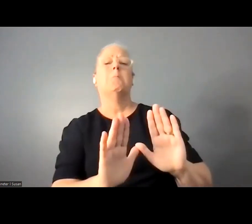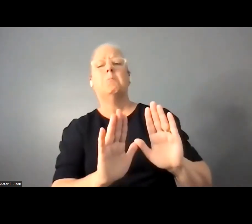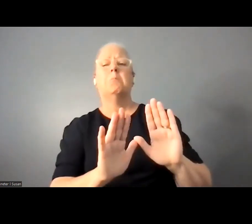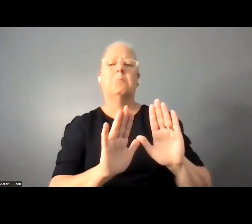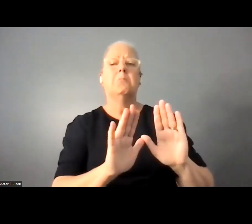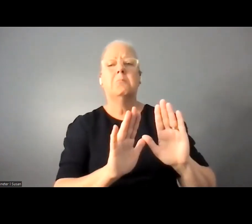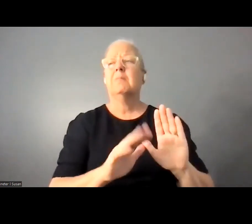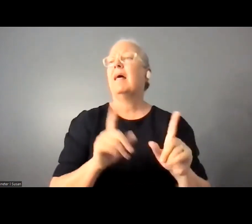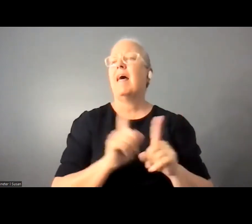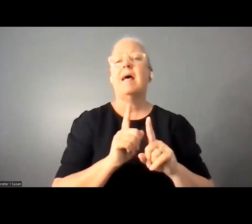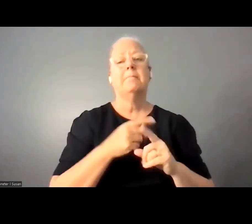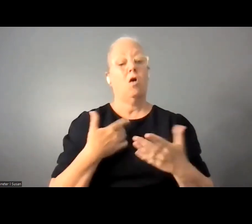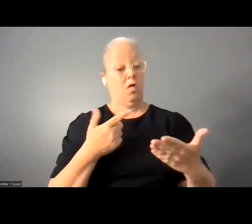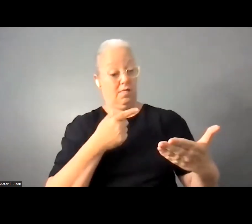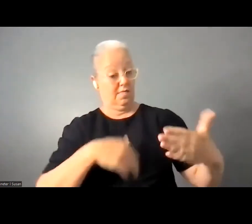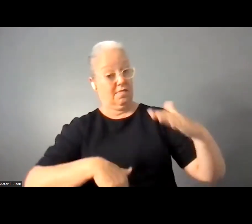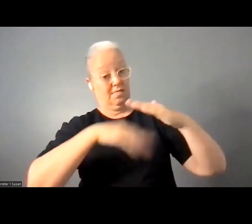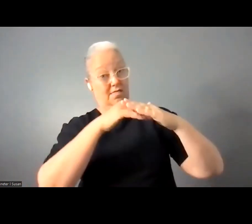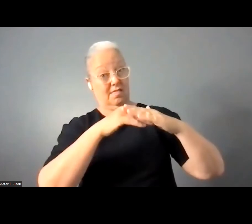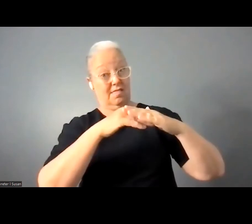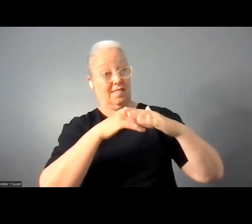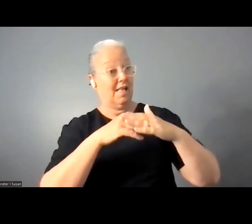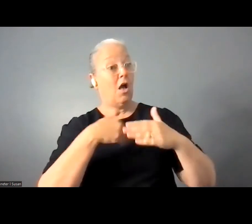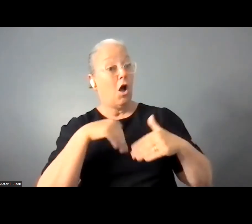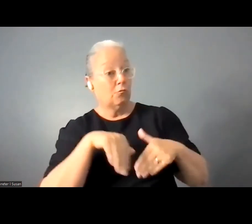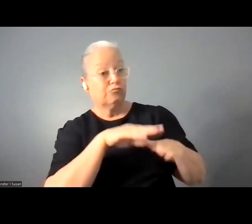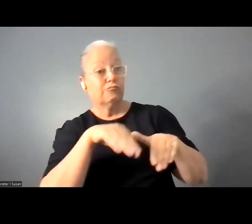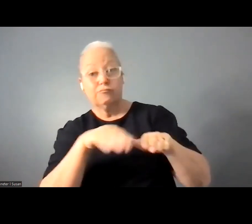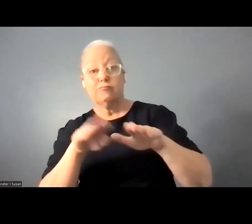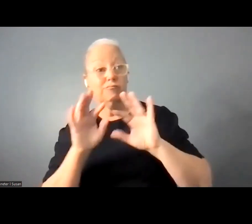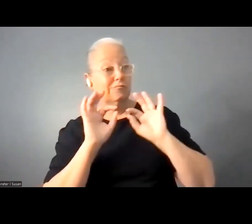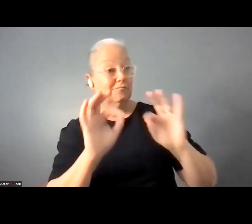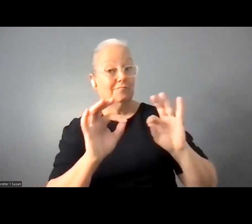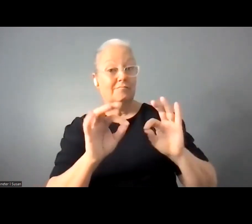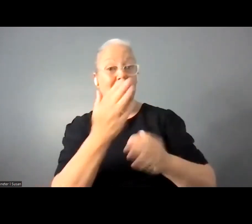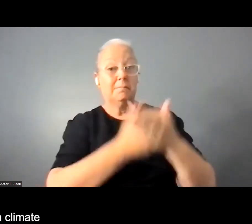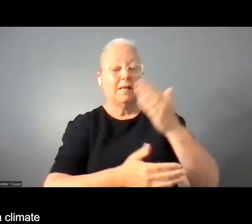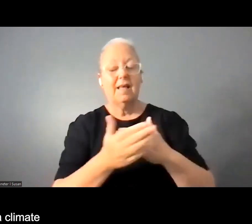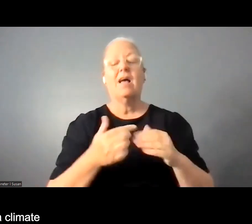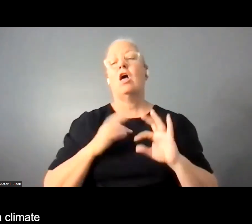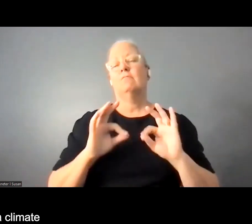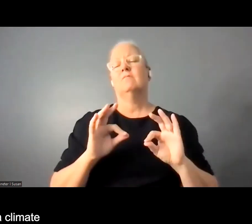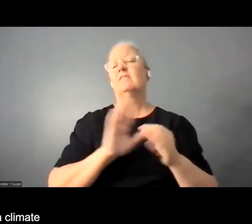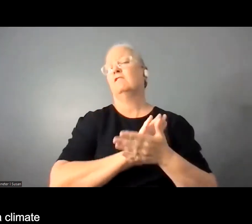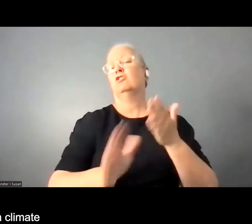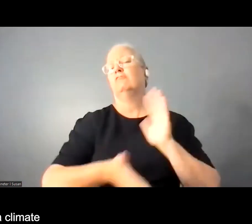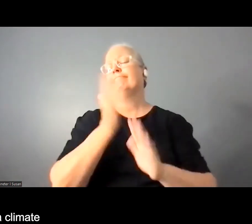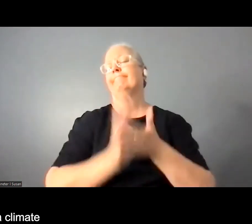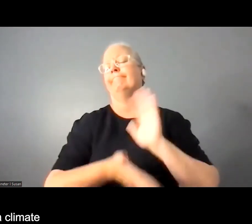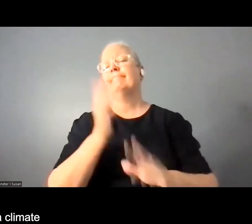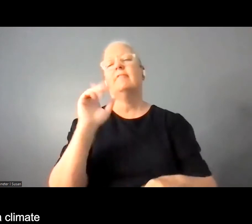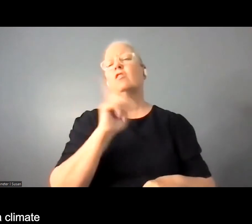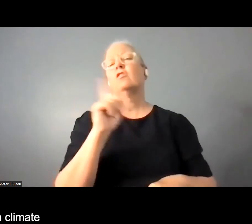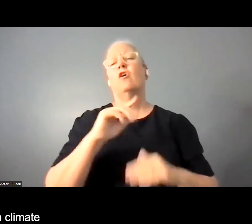service kind of uh arrangements so then how do we change that climate into a